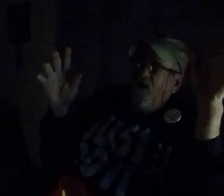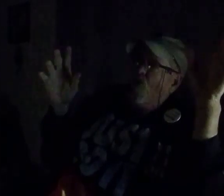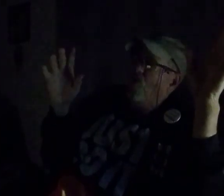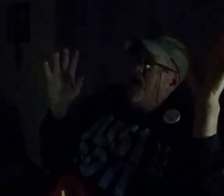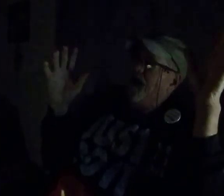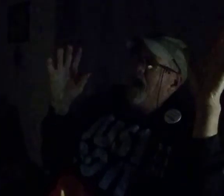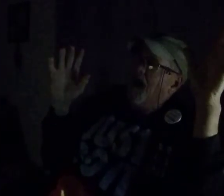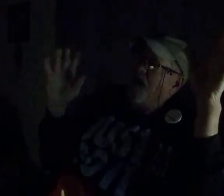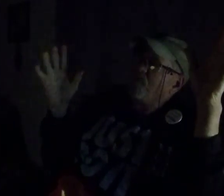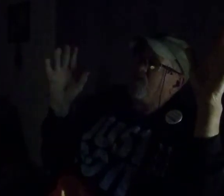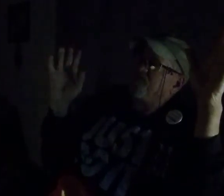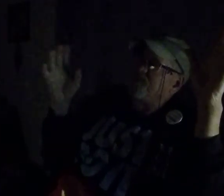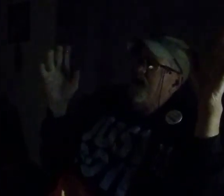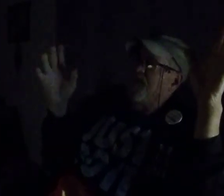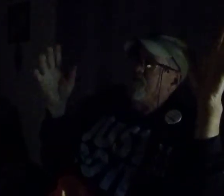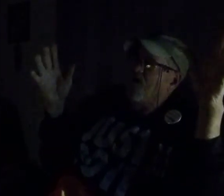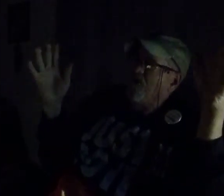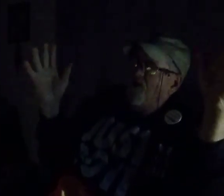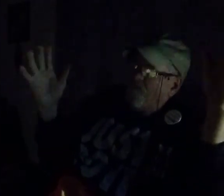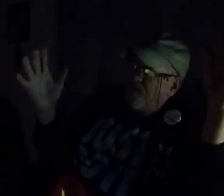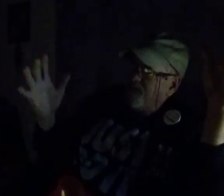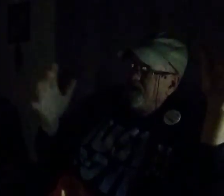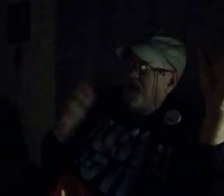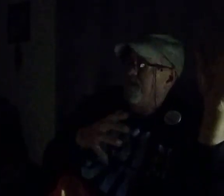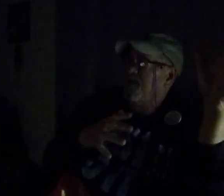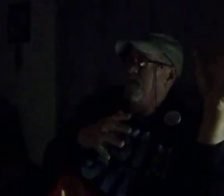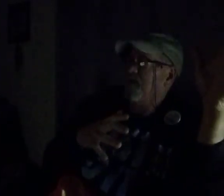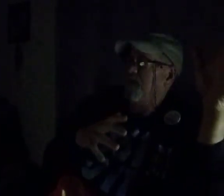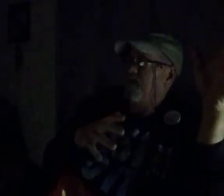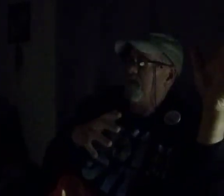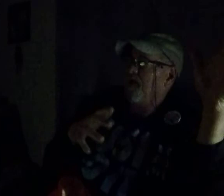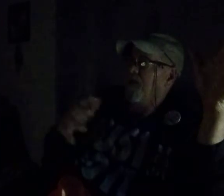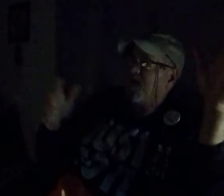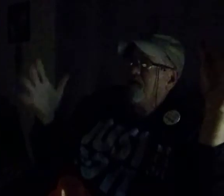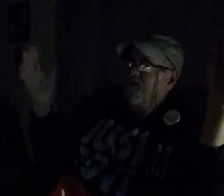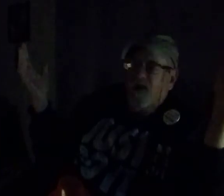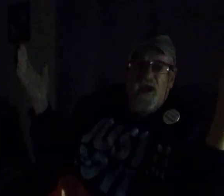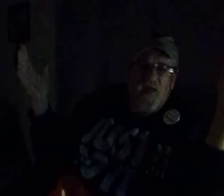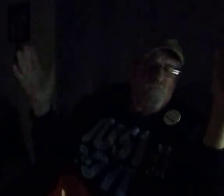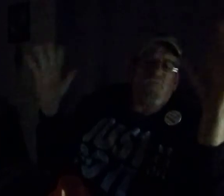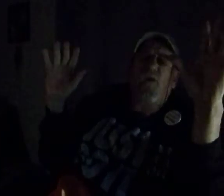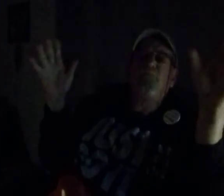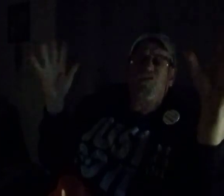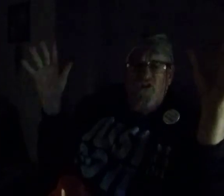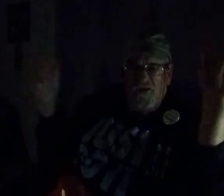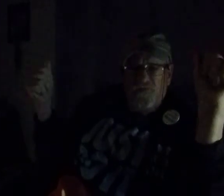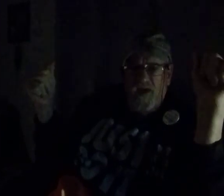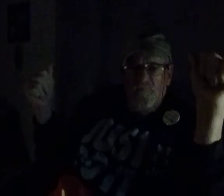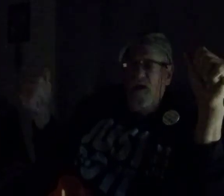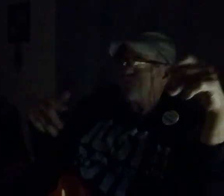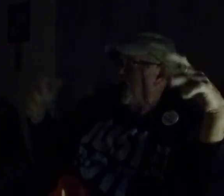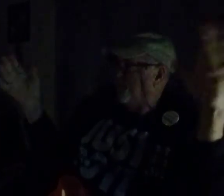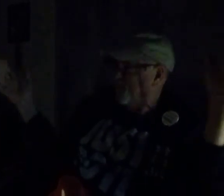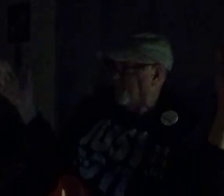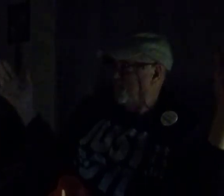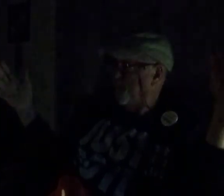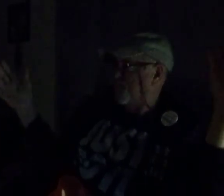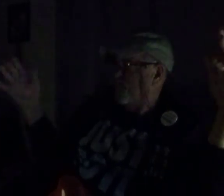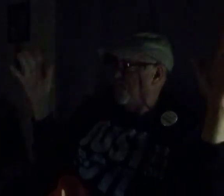when I was standing there at the end, a kid, we won't mention his name. I promise some people I won't